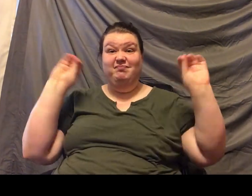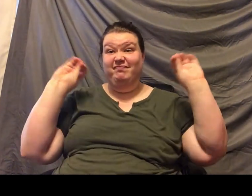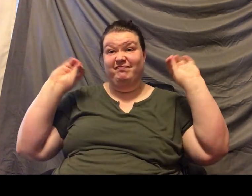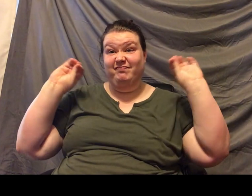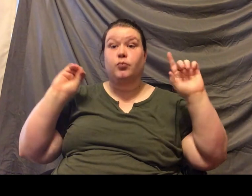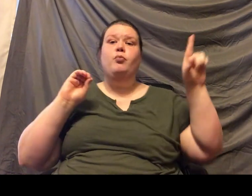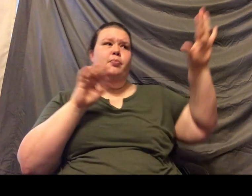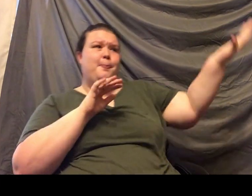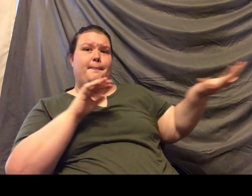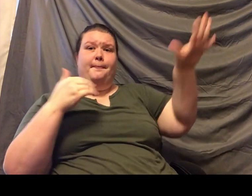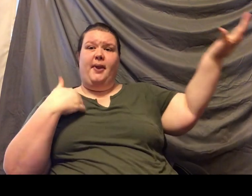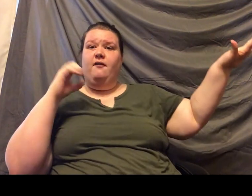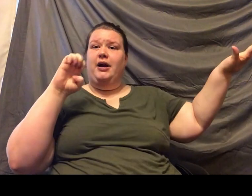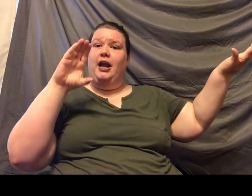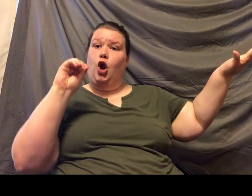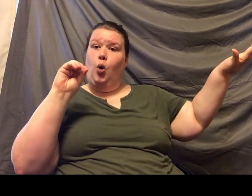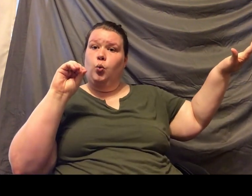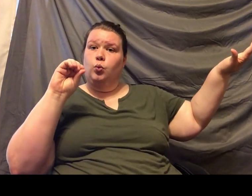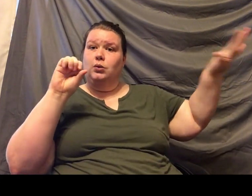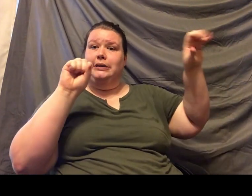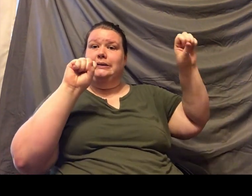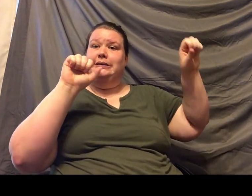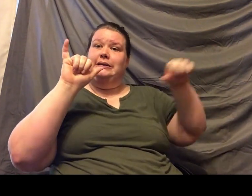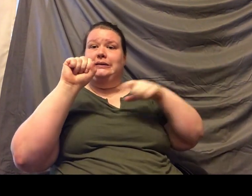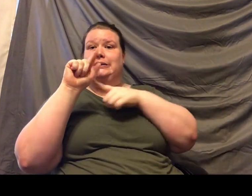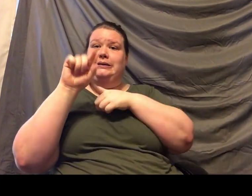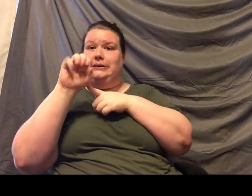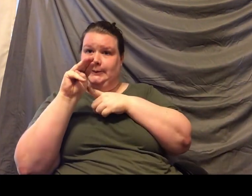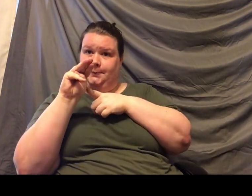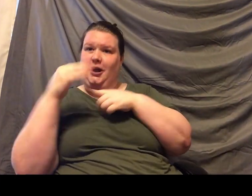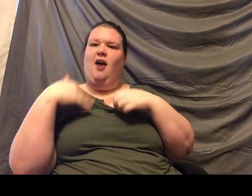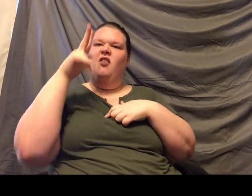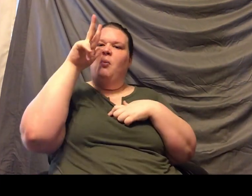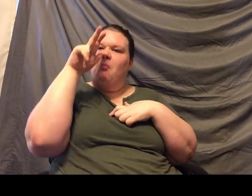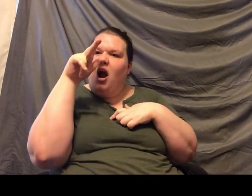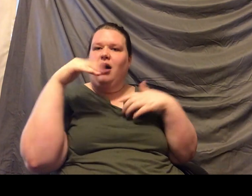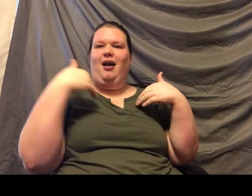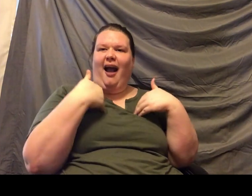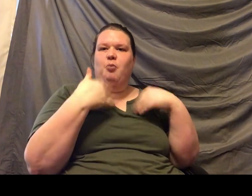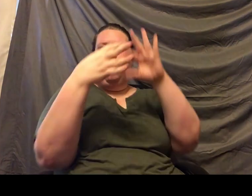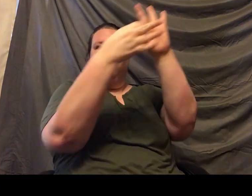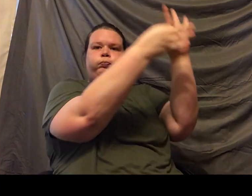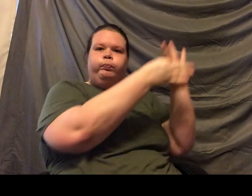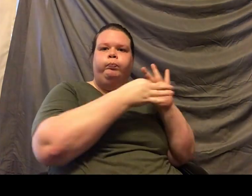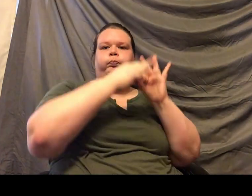ecosystem that lives in there. But here, we don't have the bugs that would typically live in his fur to help keep his skin nice and clean.